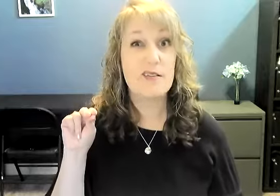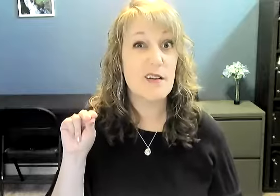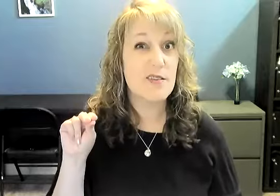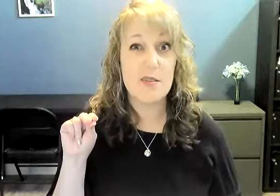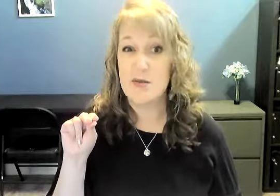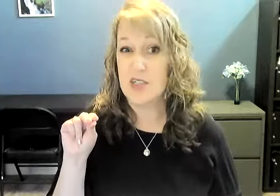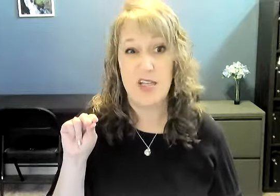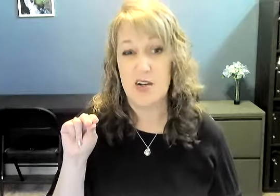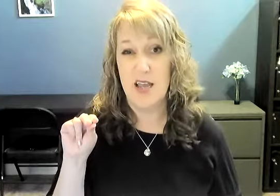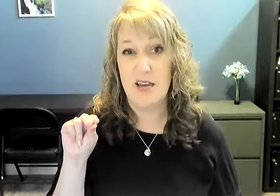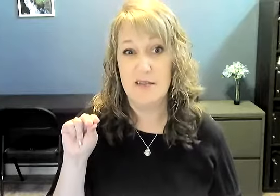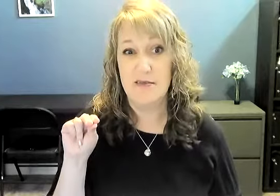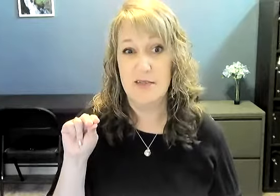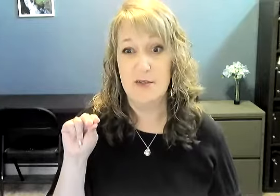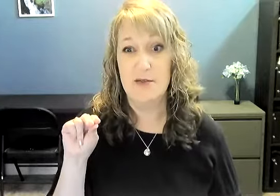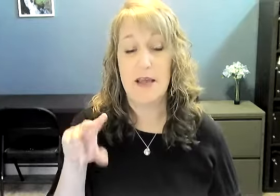this one also, you want to shake your head too. Okay.